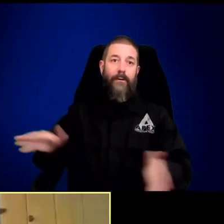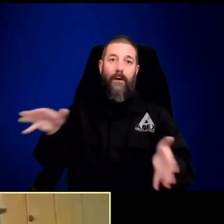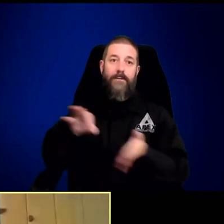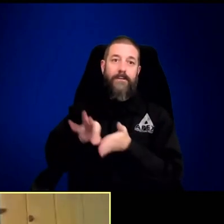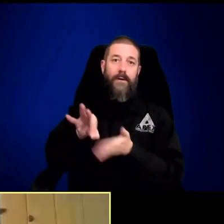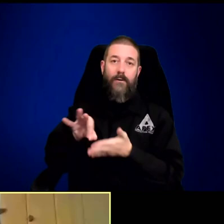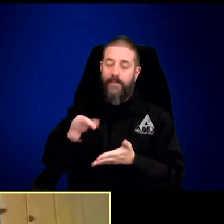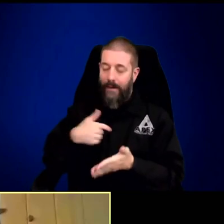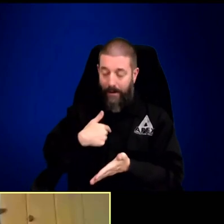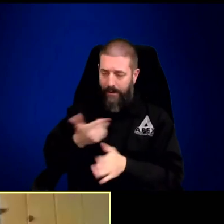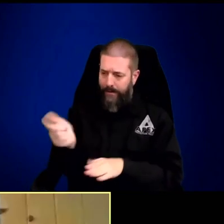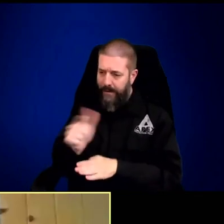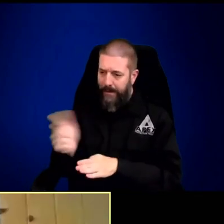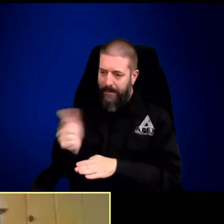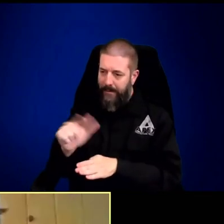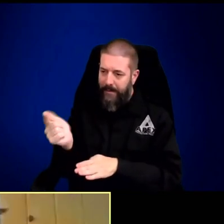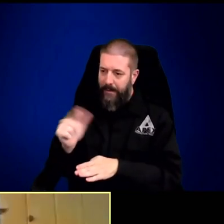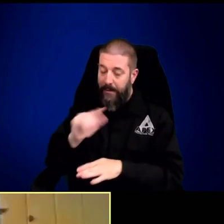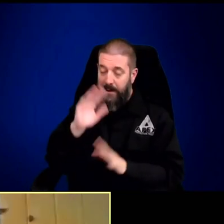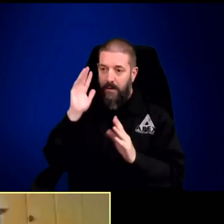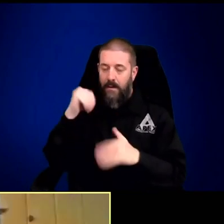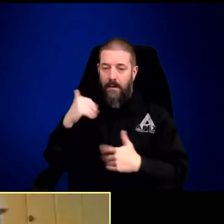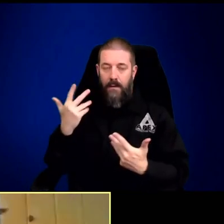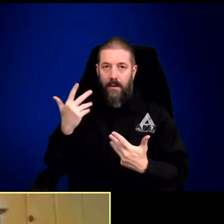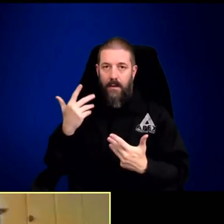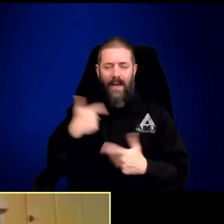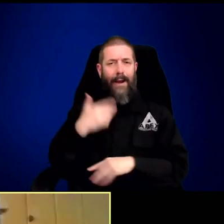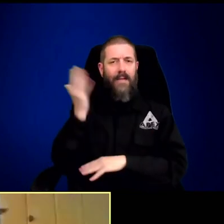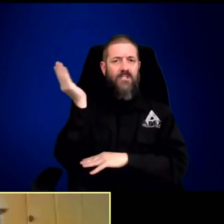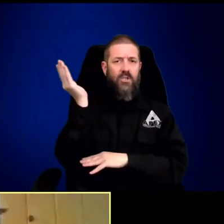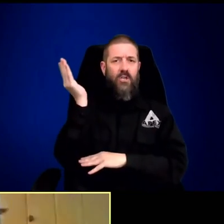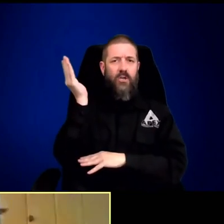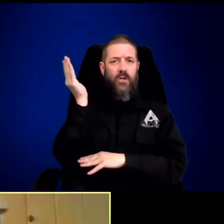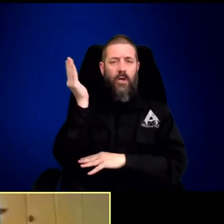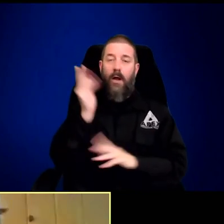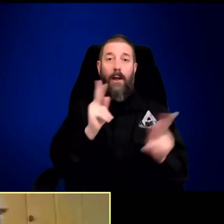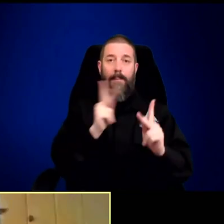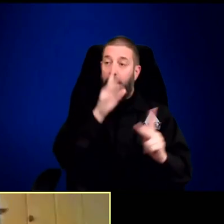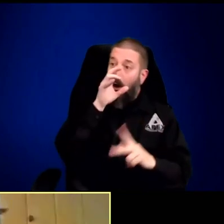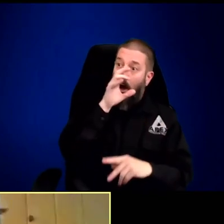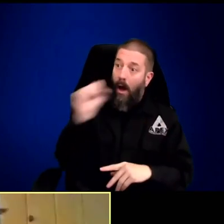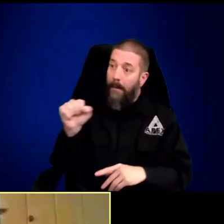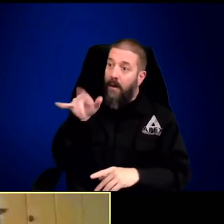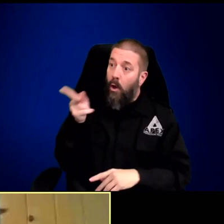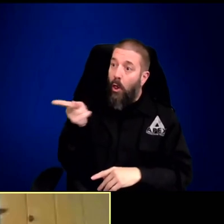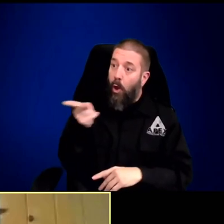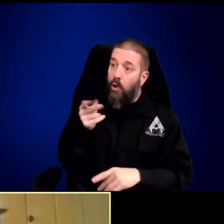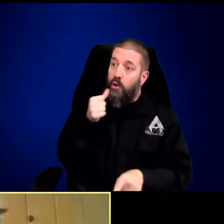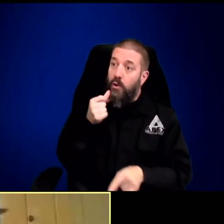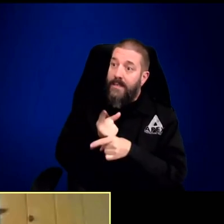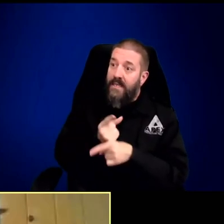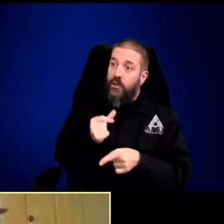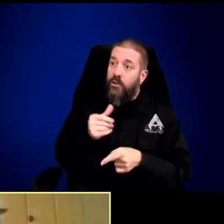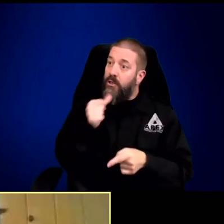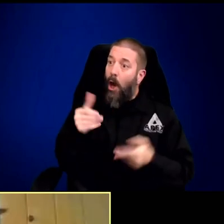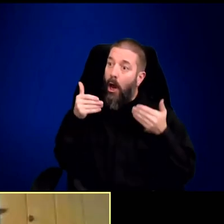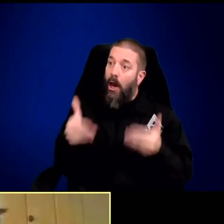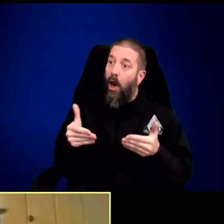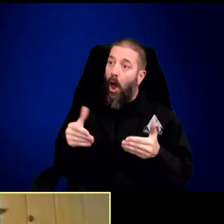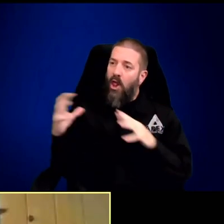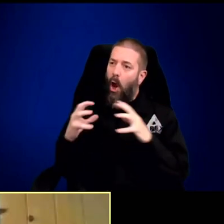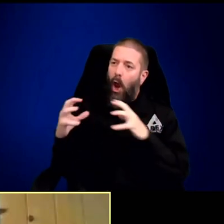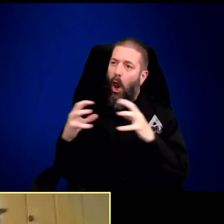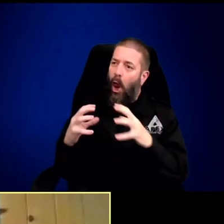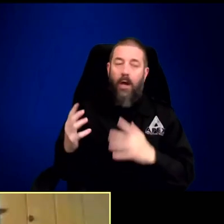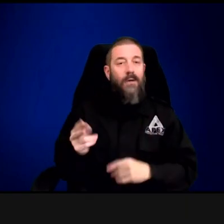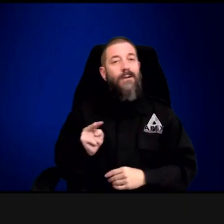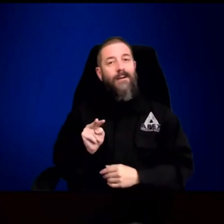she might have an injury. The other sister would take advantage of that. And I lost count of how many times they switched back